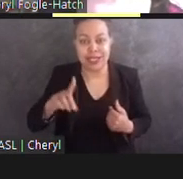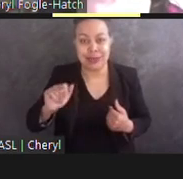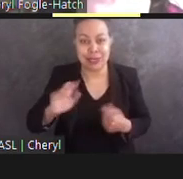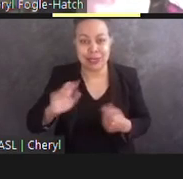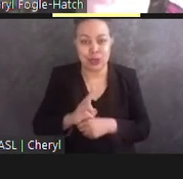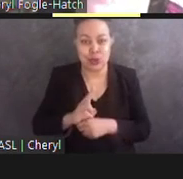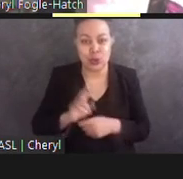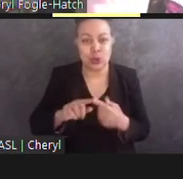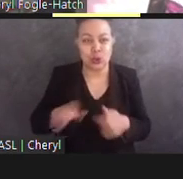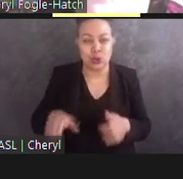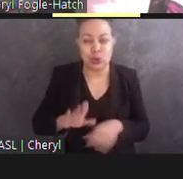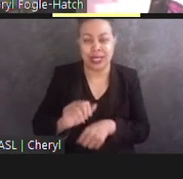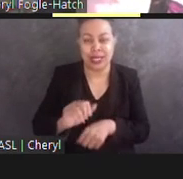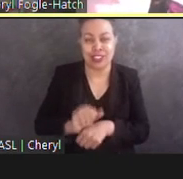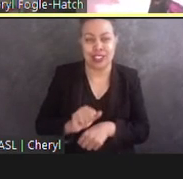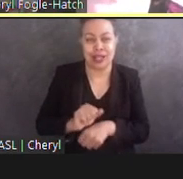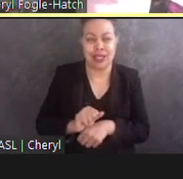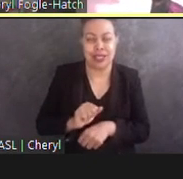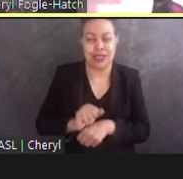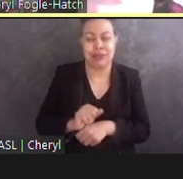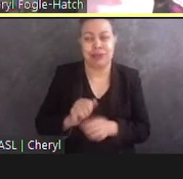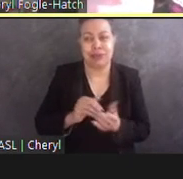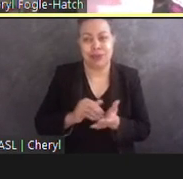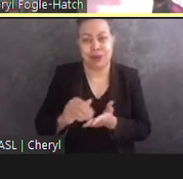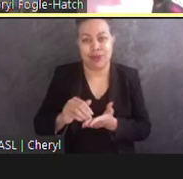so many essential daily tasks.